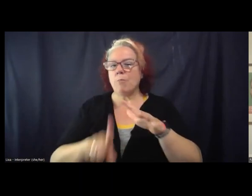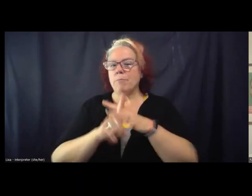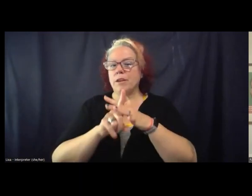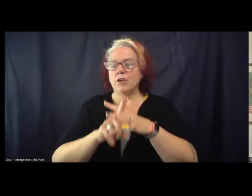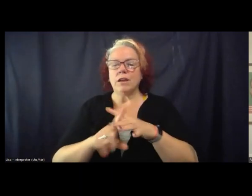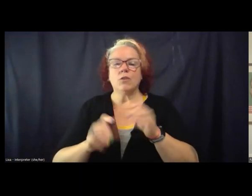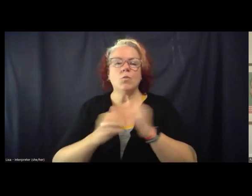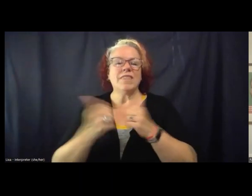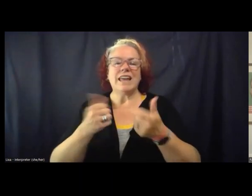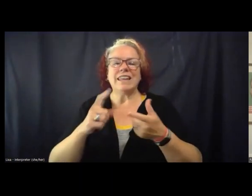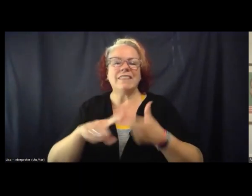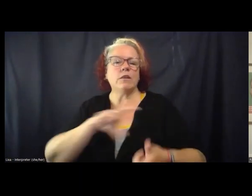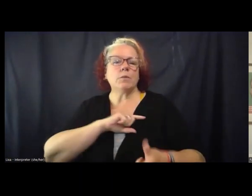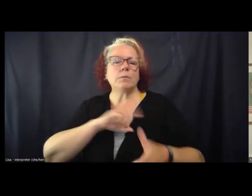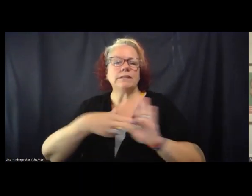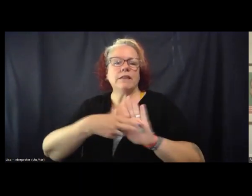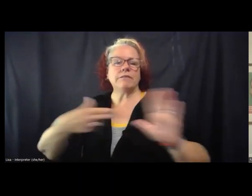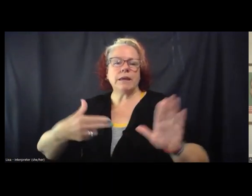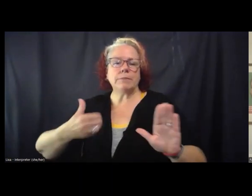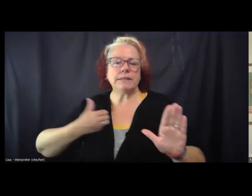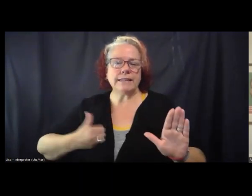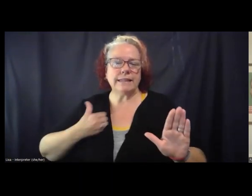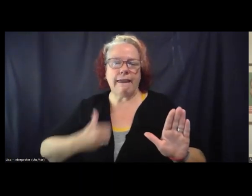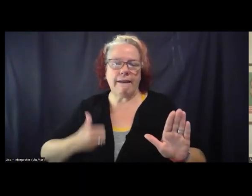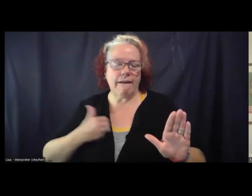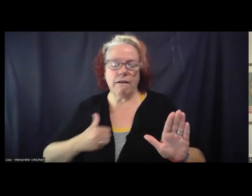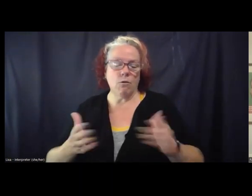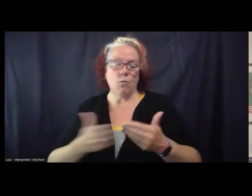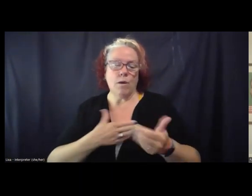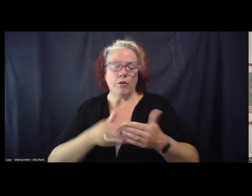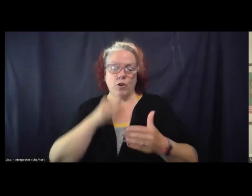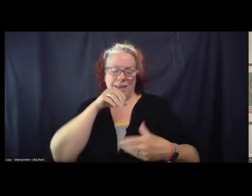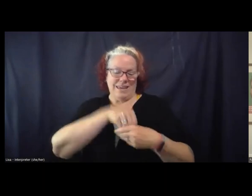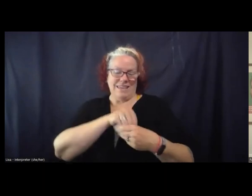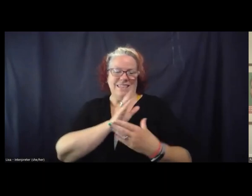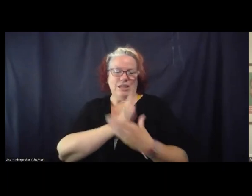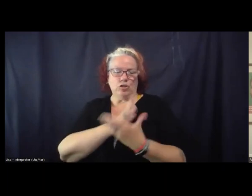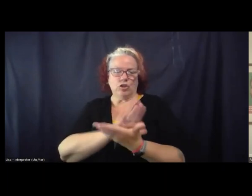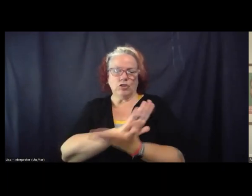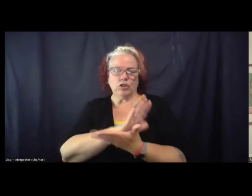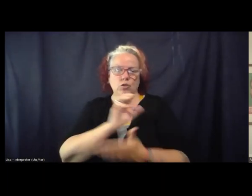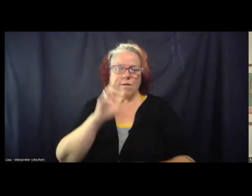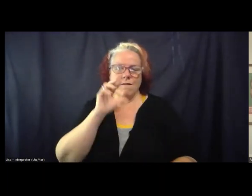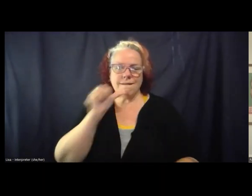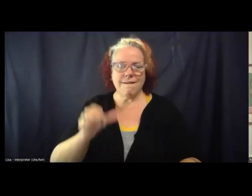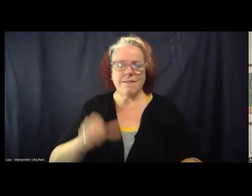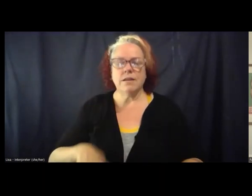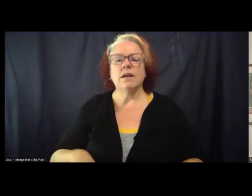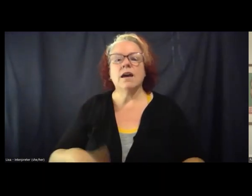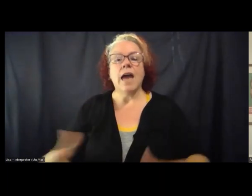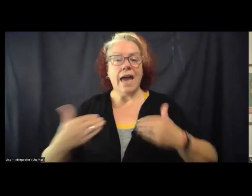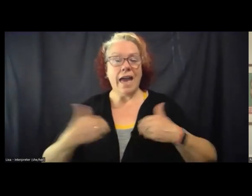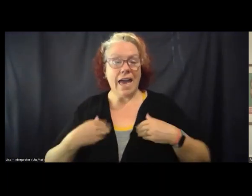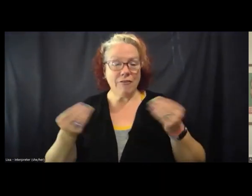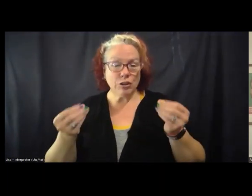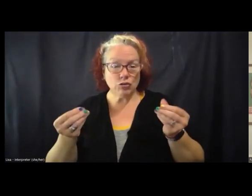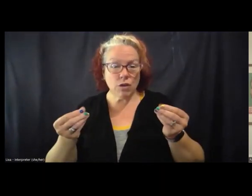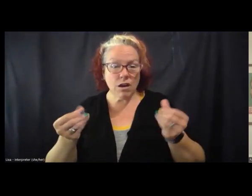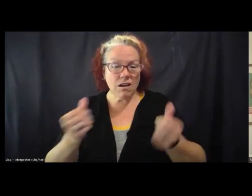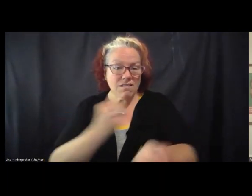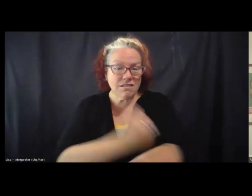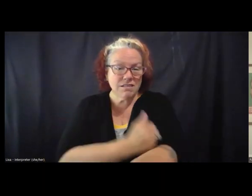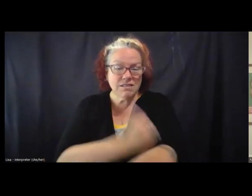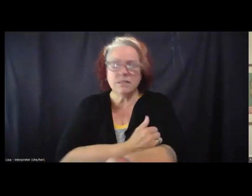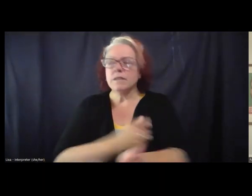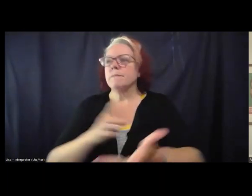gang member, whether or not they were named on the injunction, possessing drugs, wearing colors that law enforcement associates